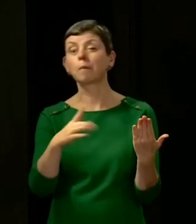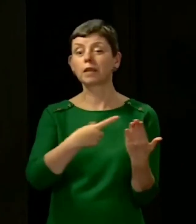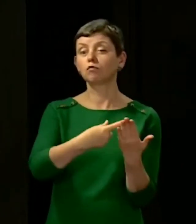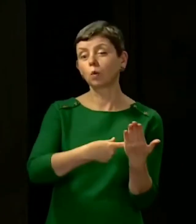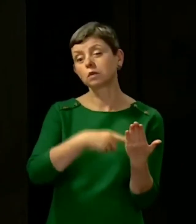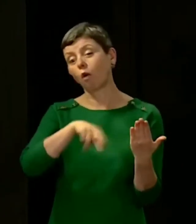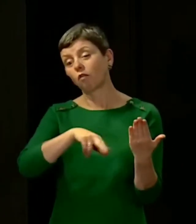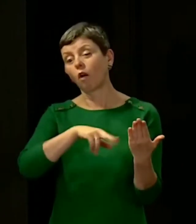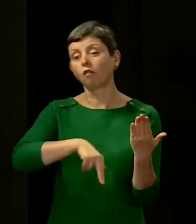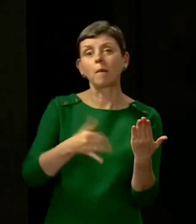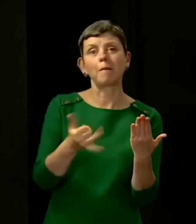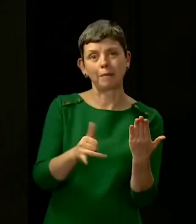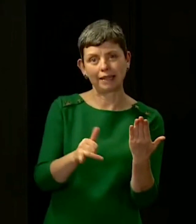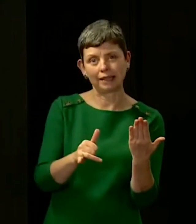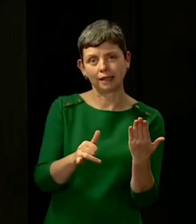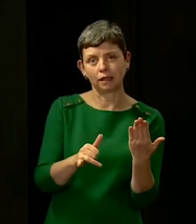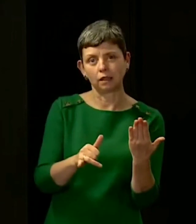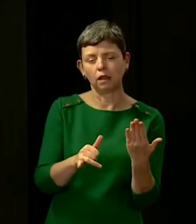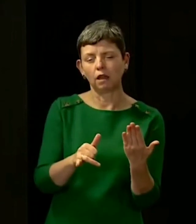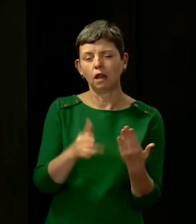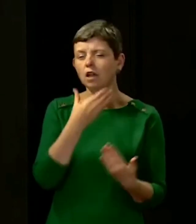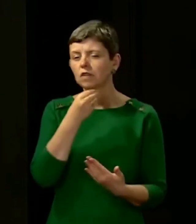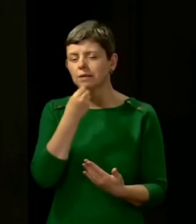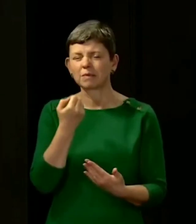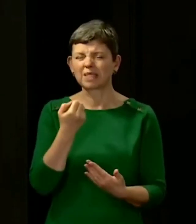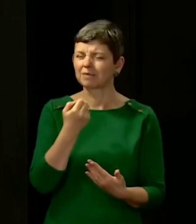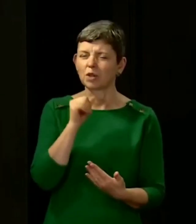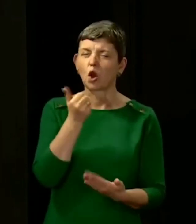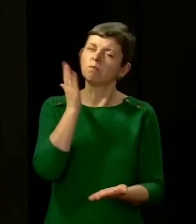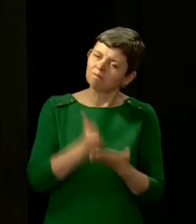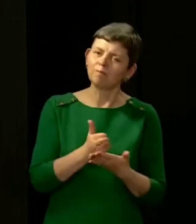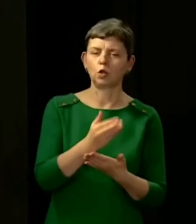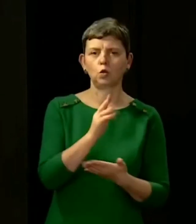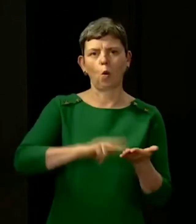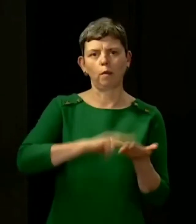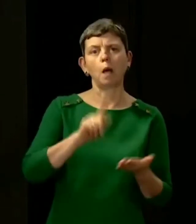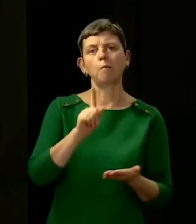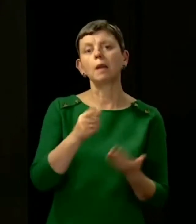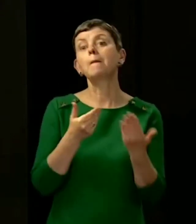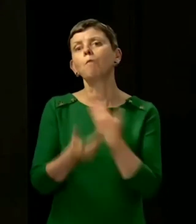enjoy, if not a Christmas that is 100% normal, then a Christmas that at least is more normal than what we're looking for.